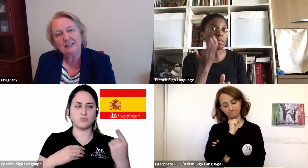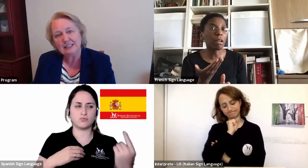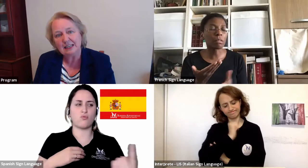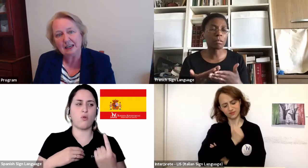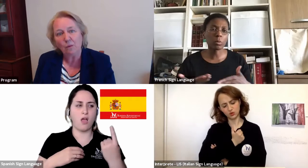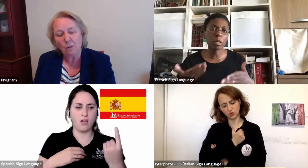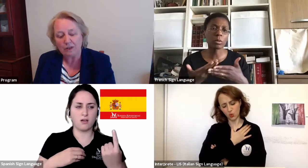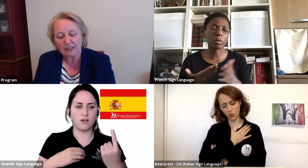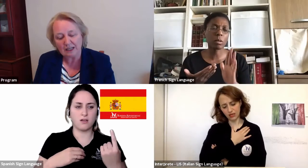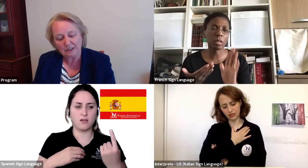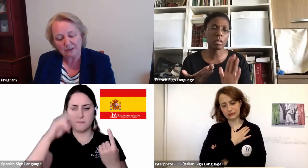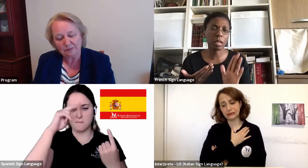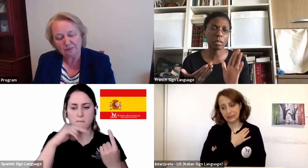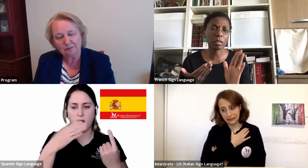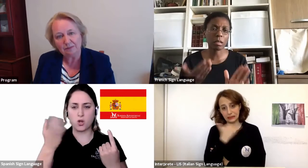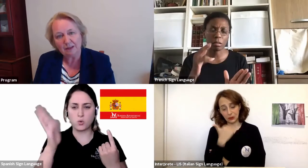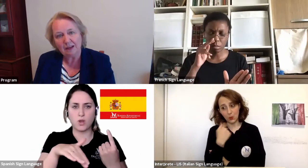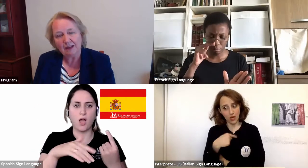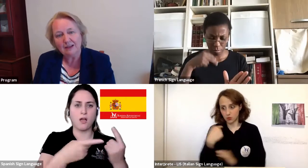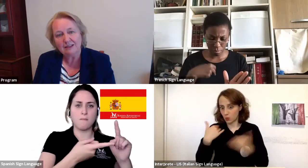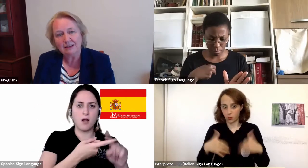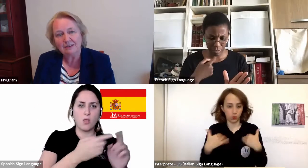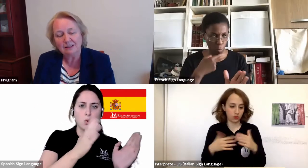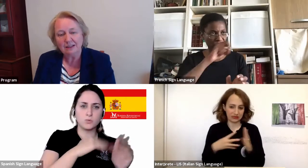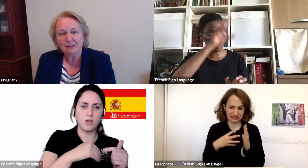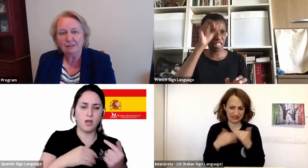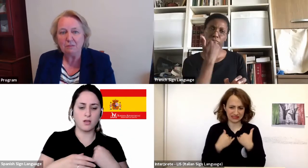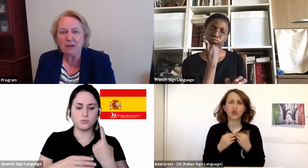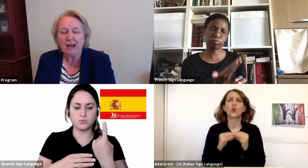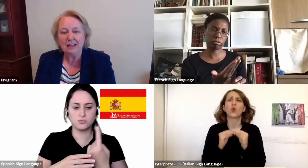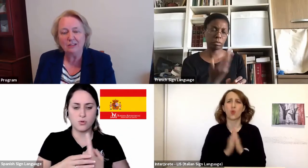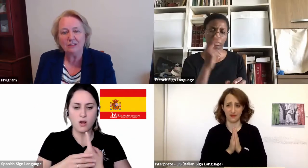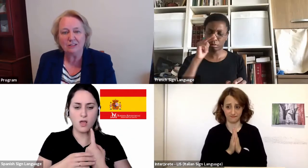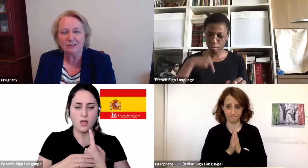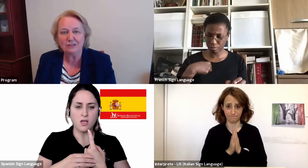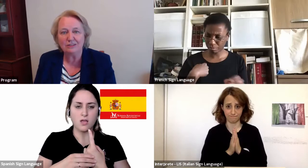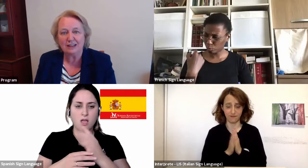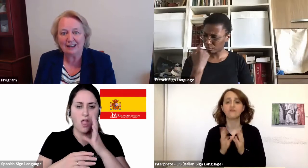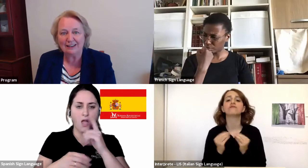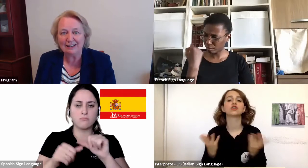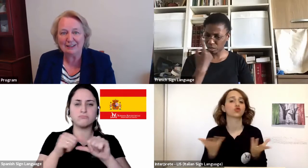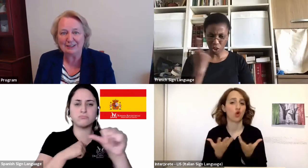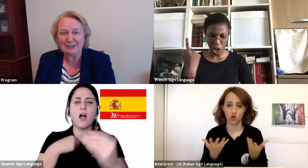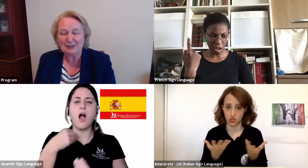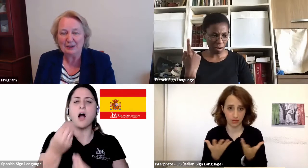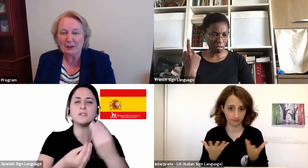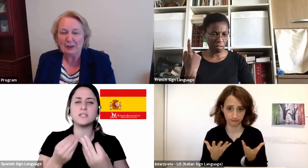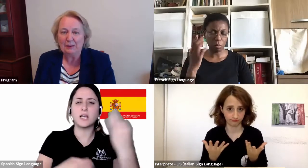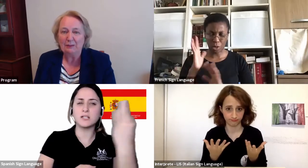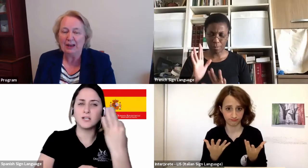see, what did I do? So for me, I used the tools that I had learnt